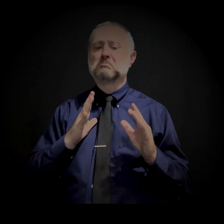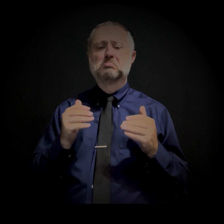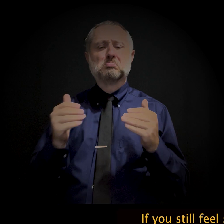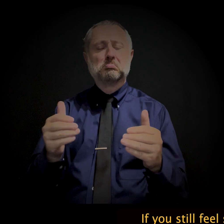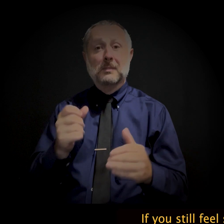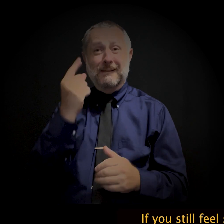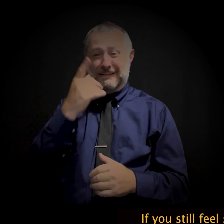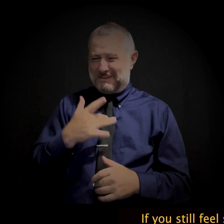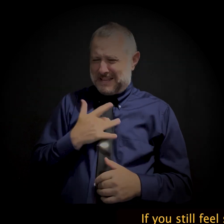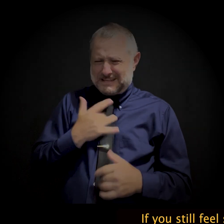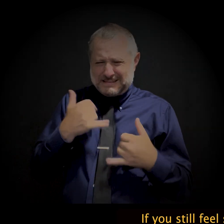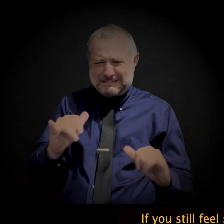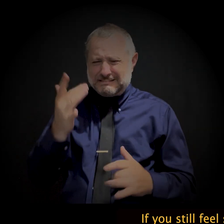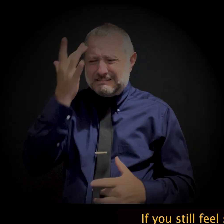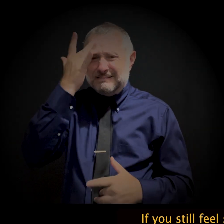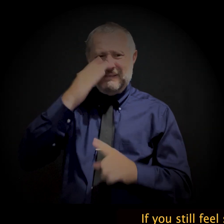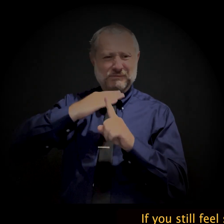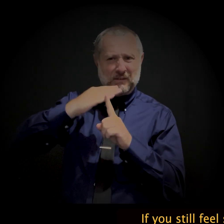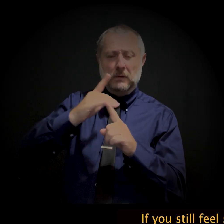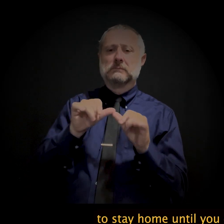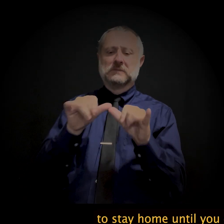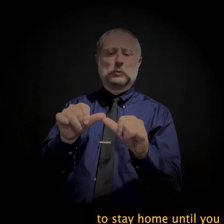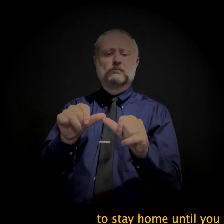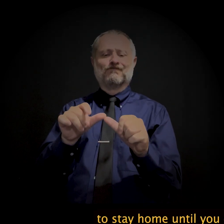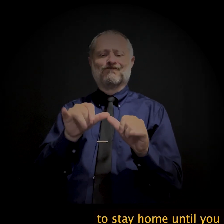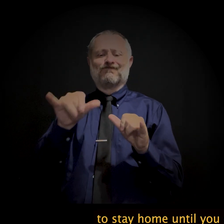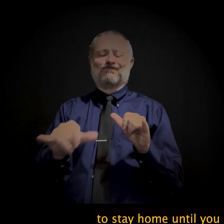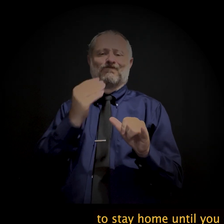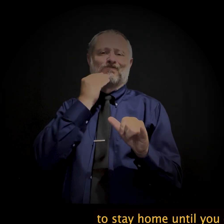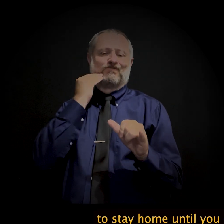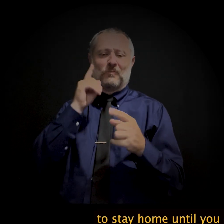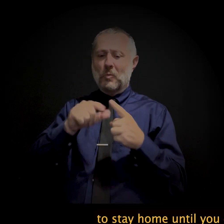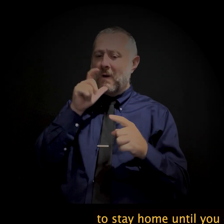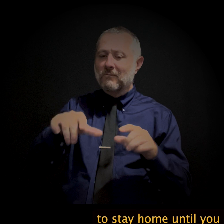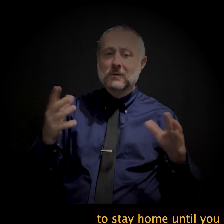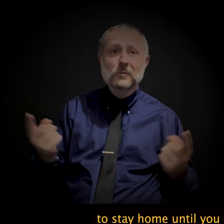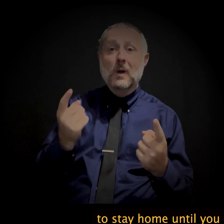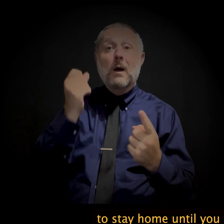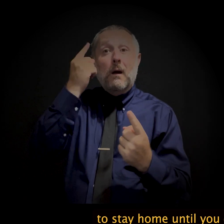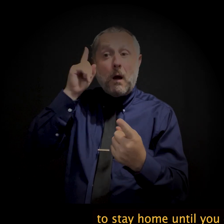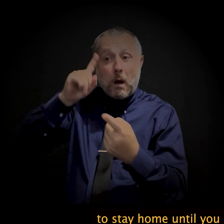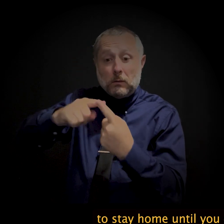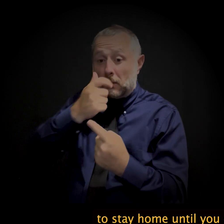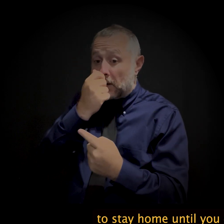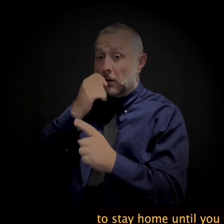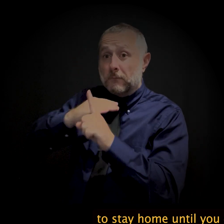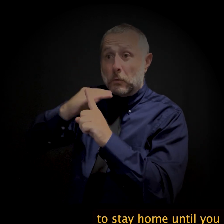If you still feel sick and have a fever, continue to stay home until you do not have a fever and you feel better.